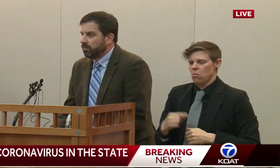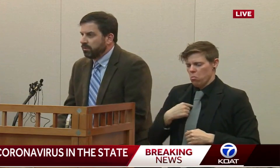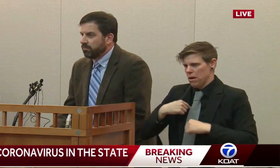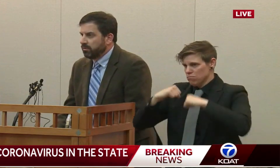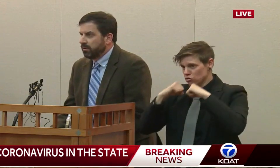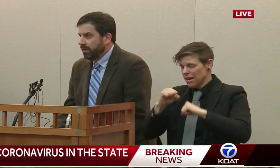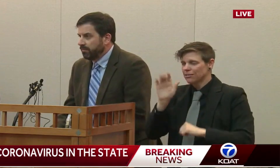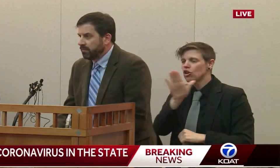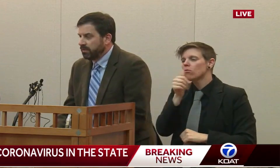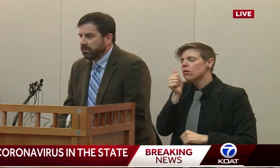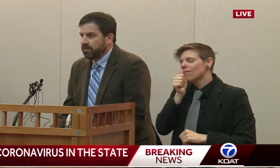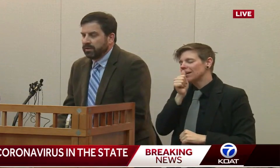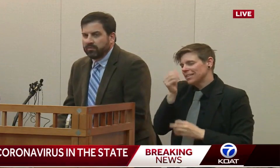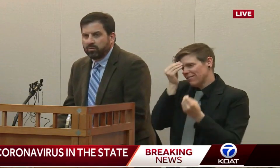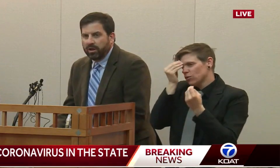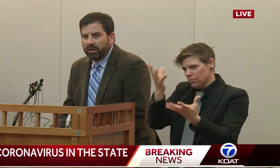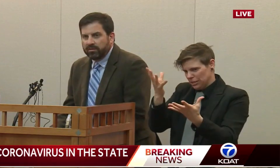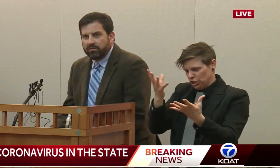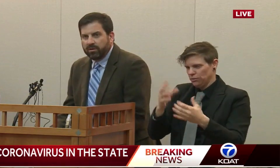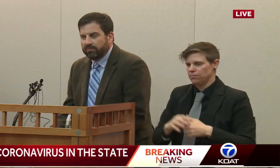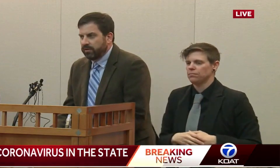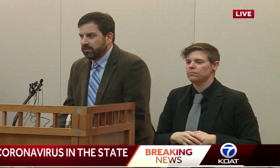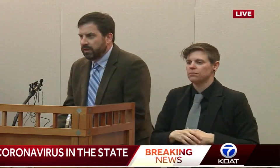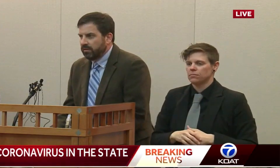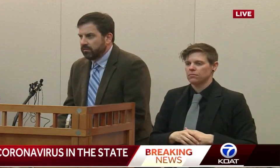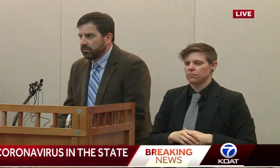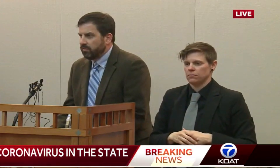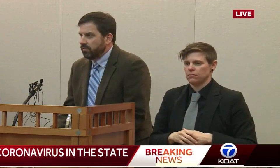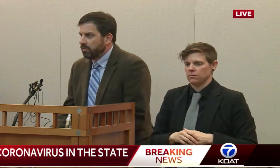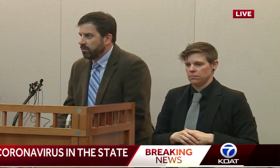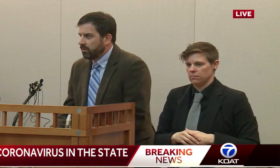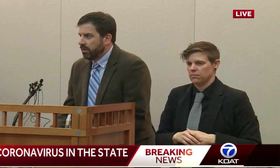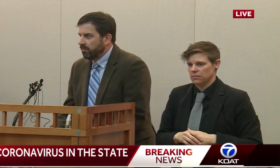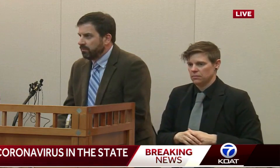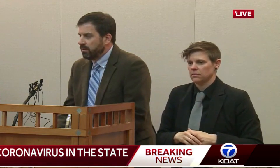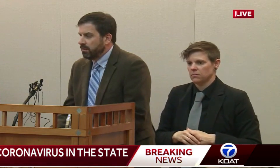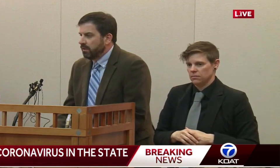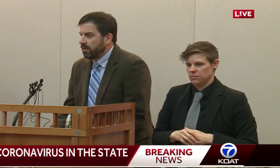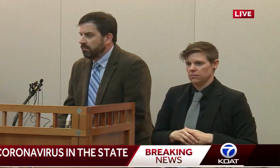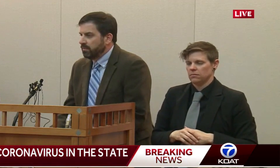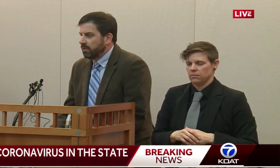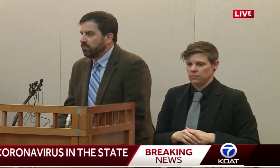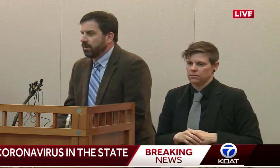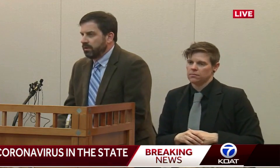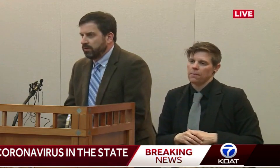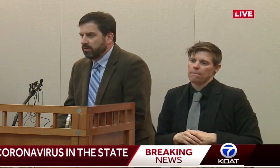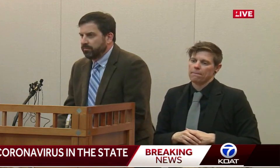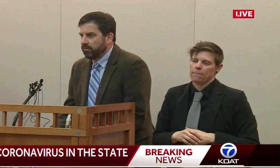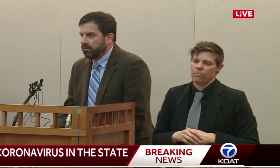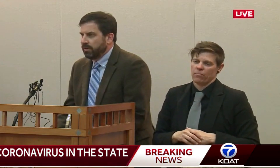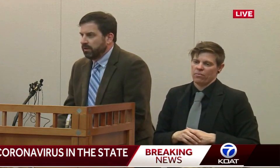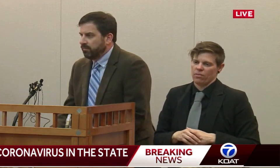incredibly important both to them as well as to our investigations so that we don't have unwanted interruptions in that